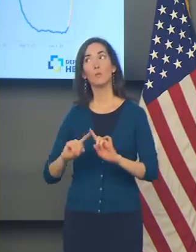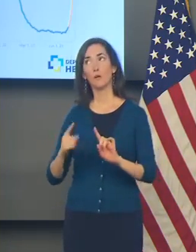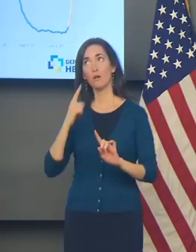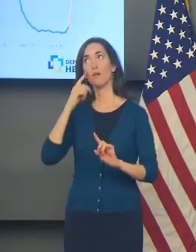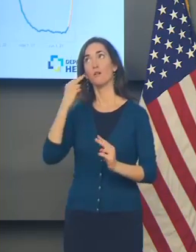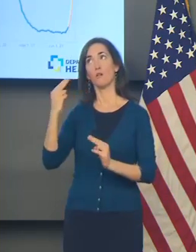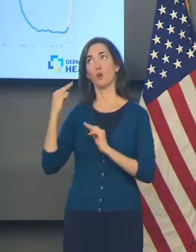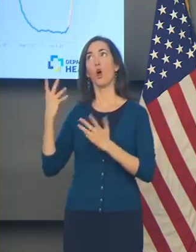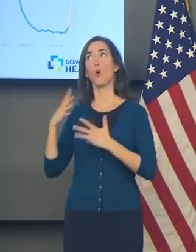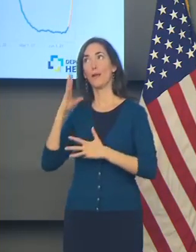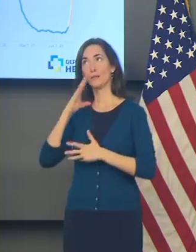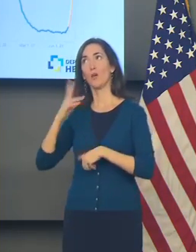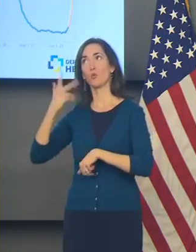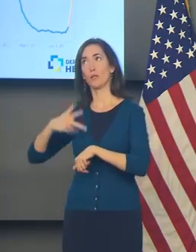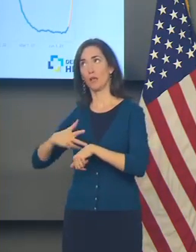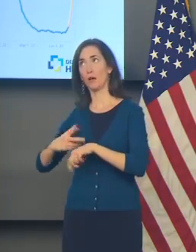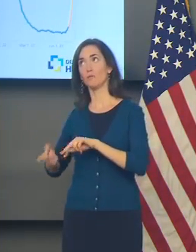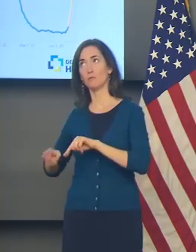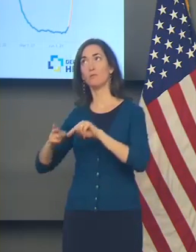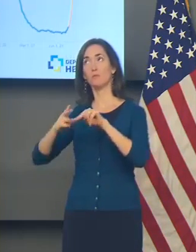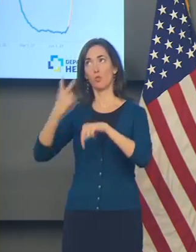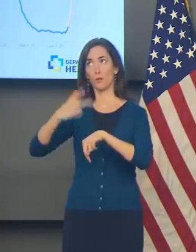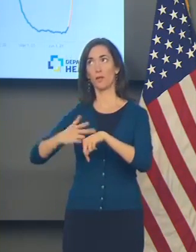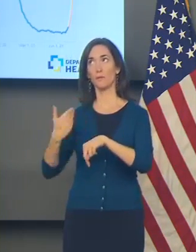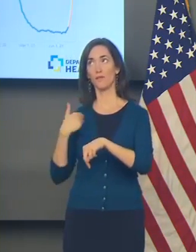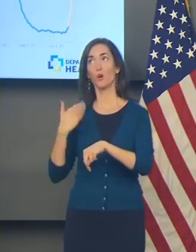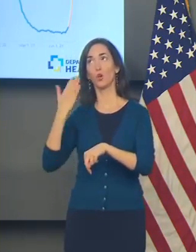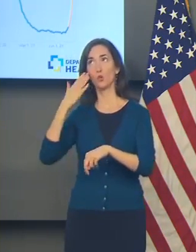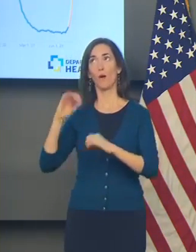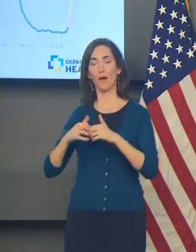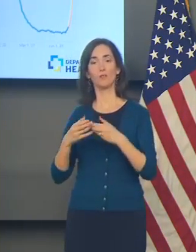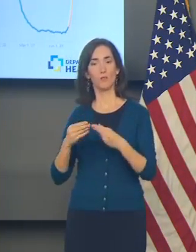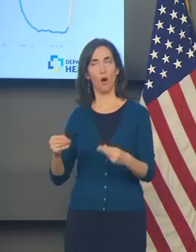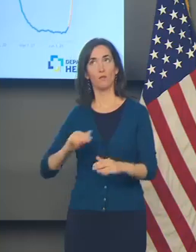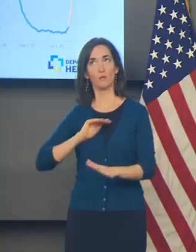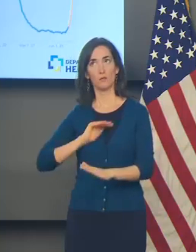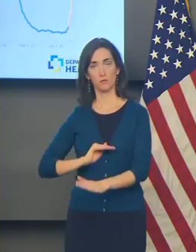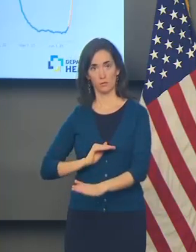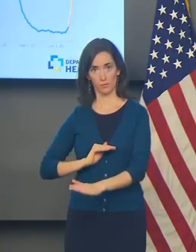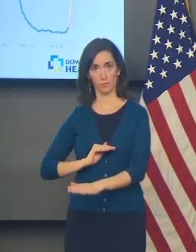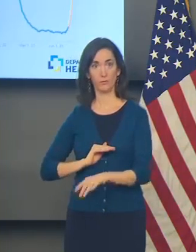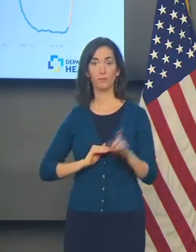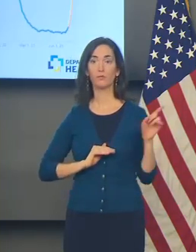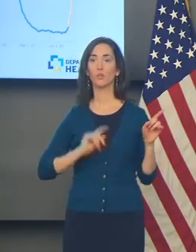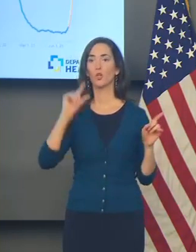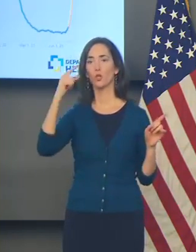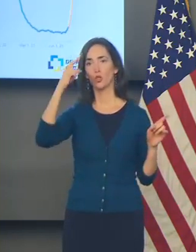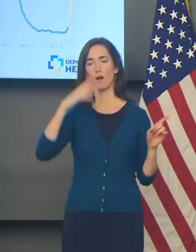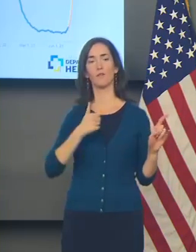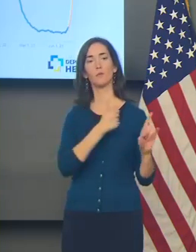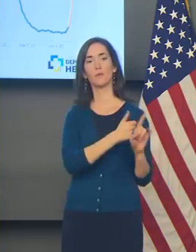and we know how to get out of this. And as the governor said, it's